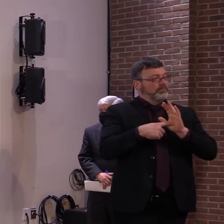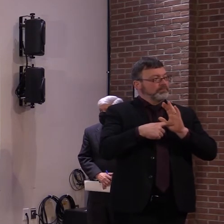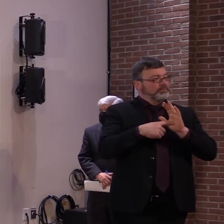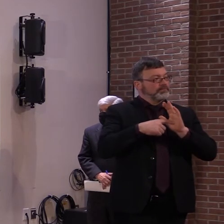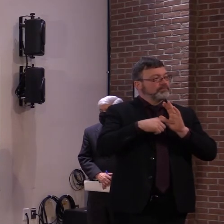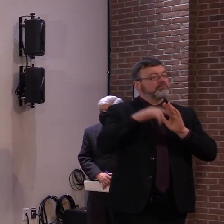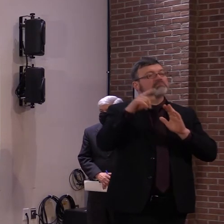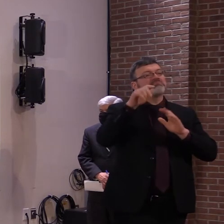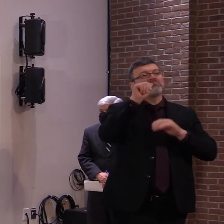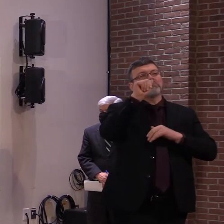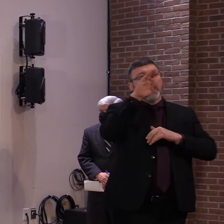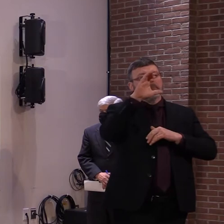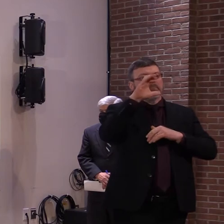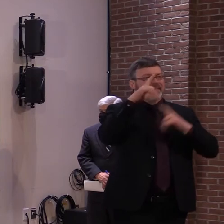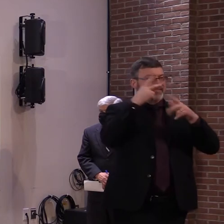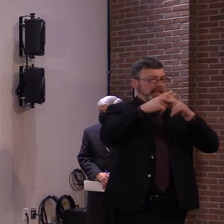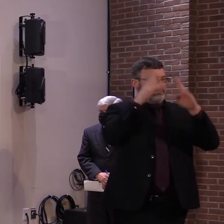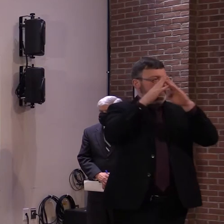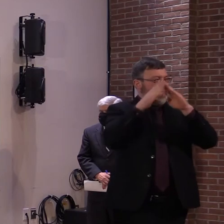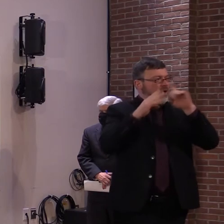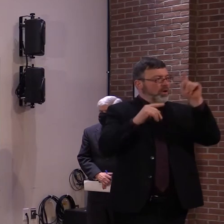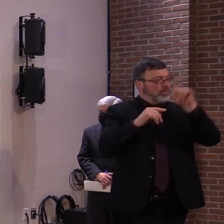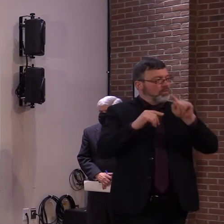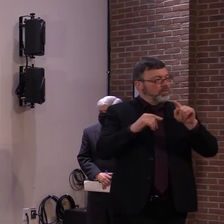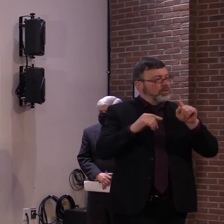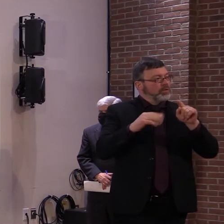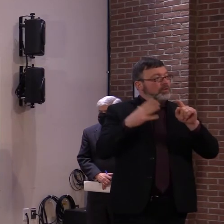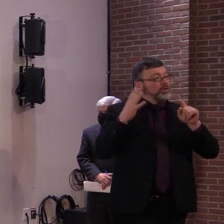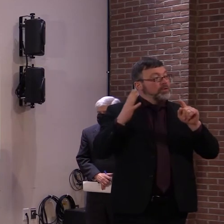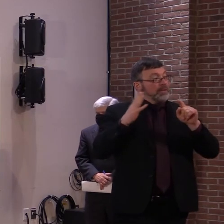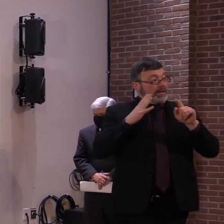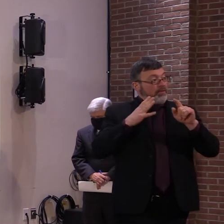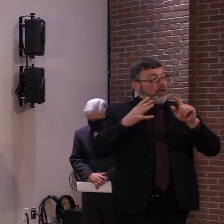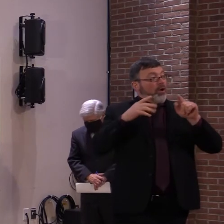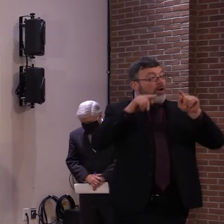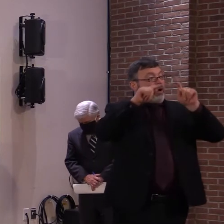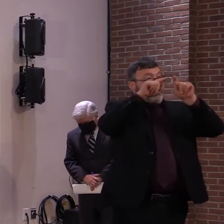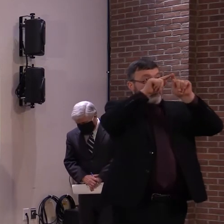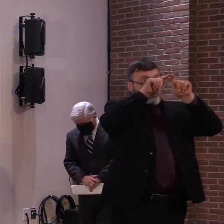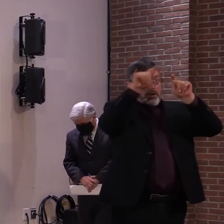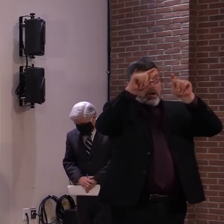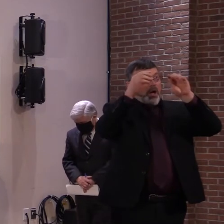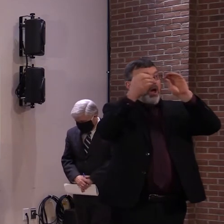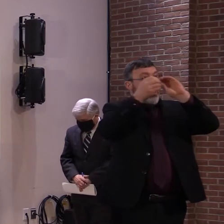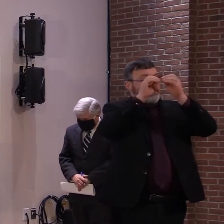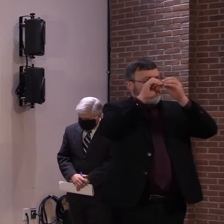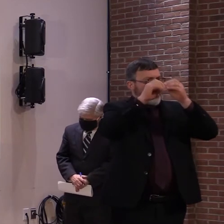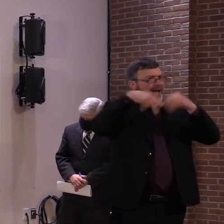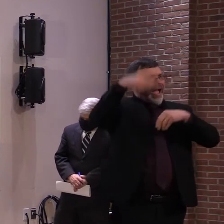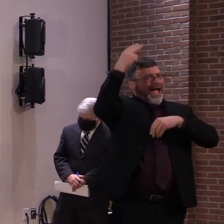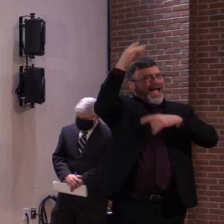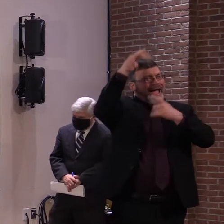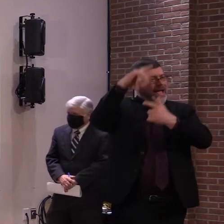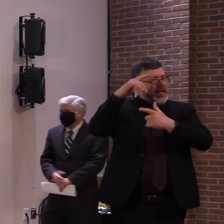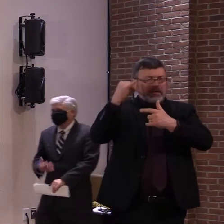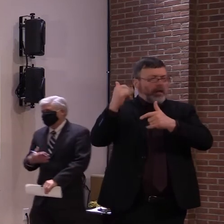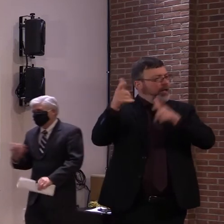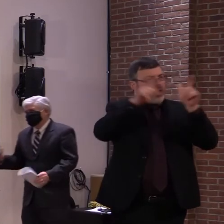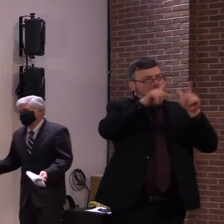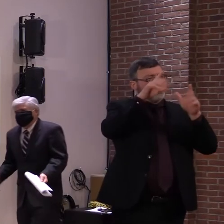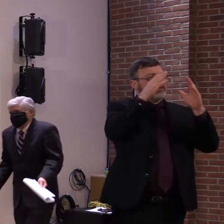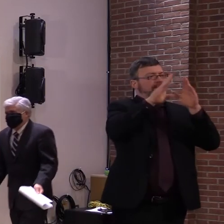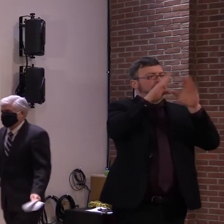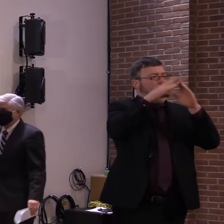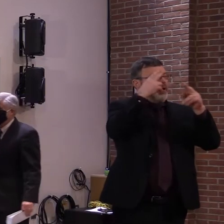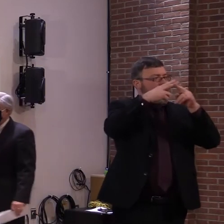And it makes me wonder if there's a possibility of sorting the data in a way that reveals